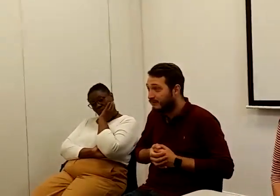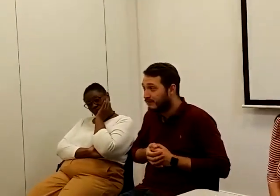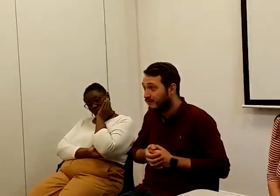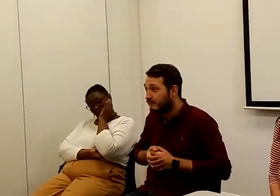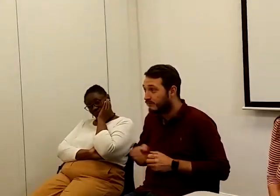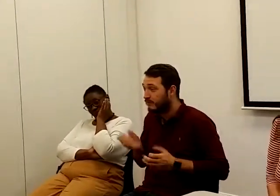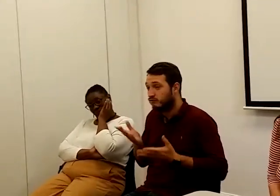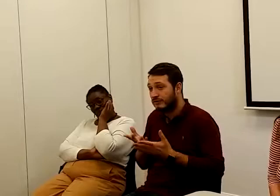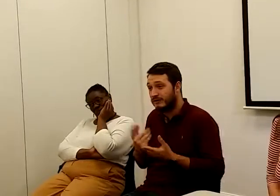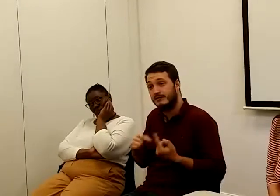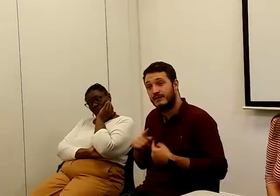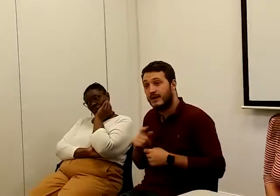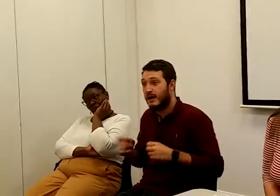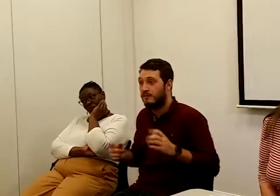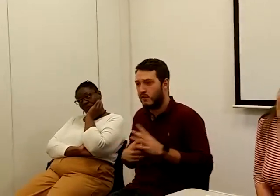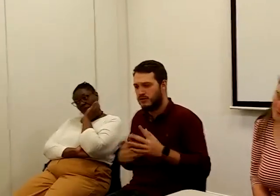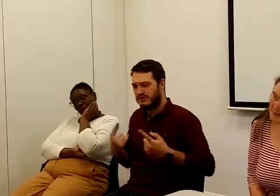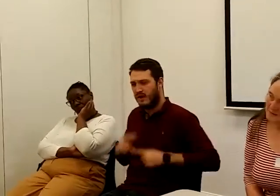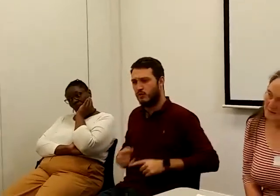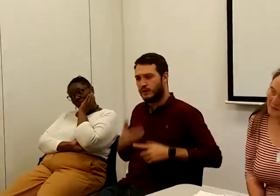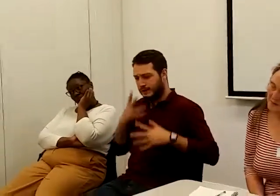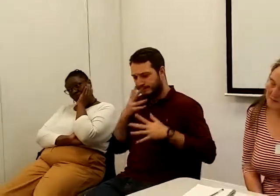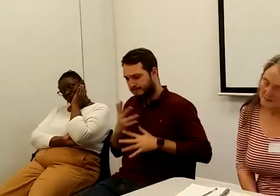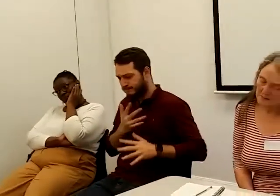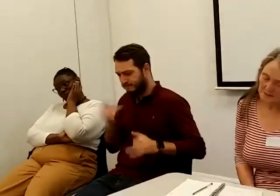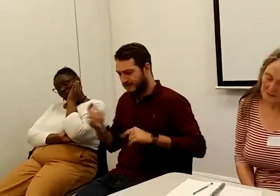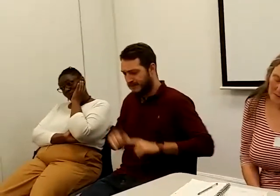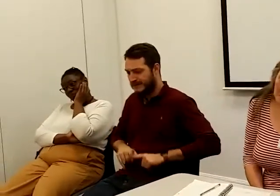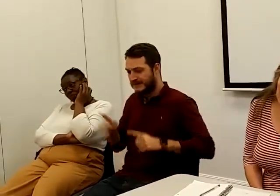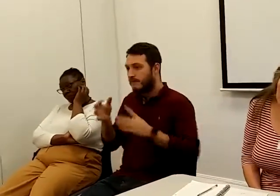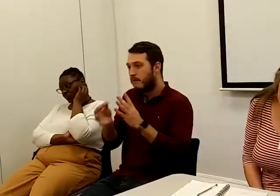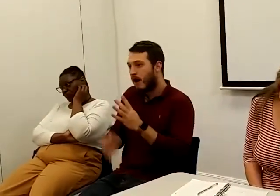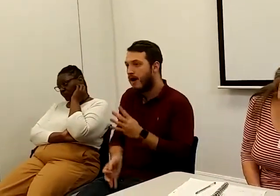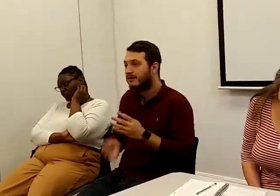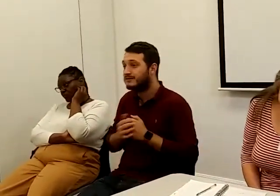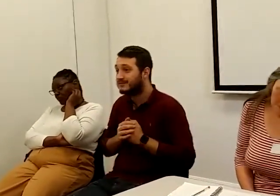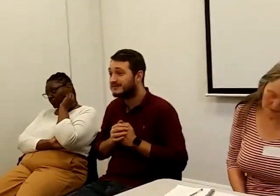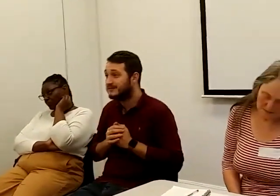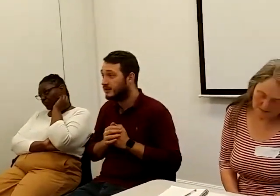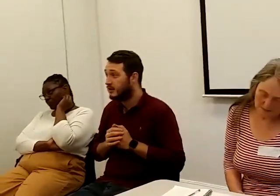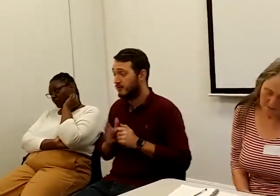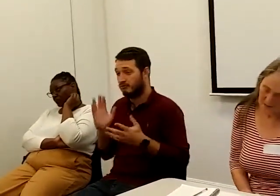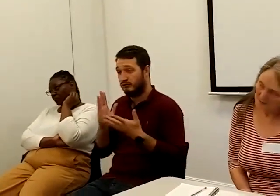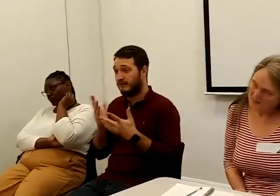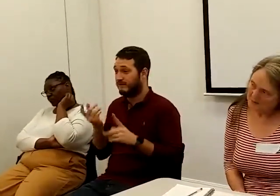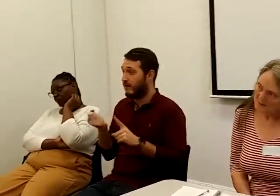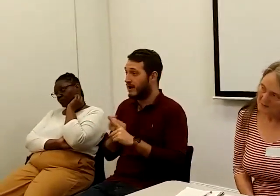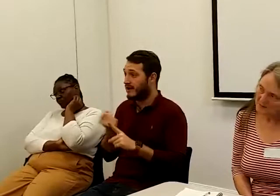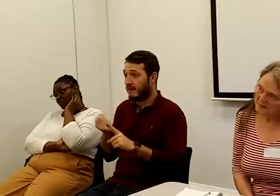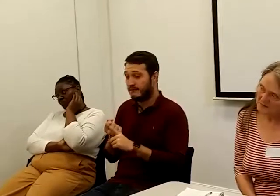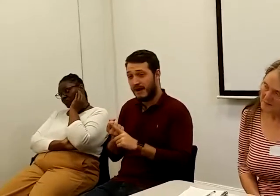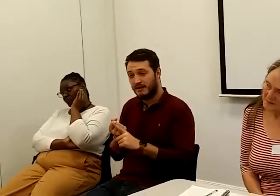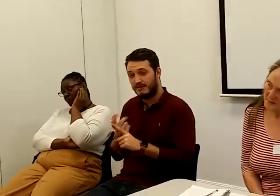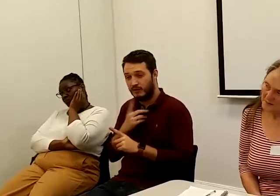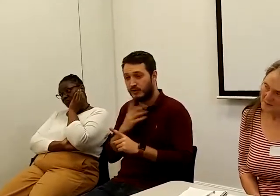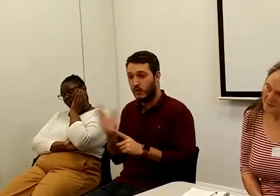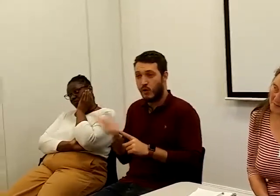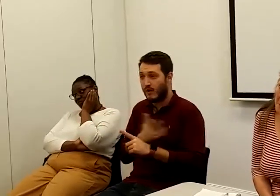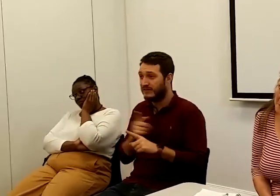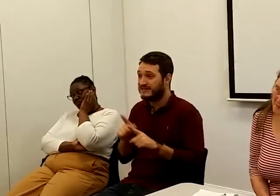important that we examine all the different aspects of it. But for a campaign, surely the message is that we want an